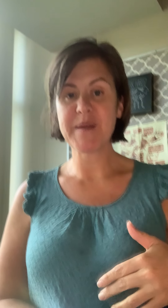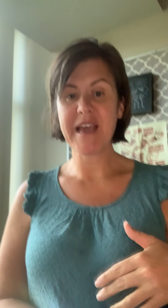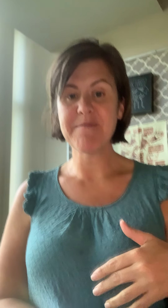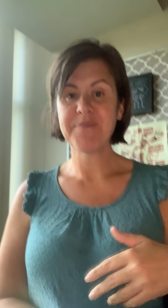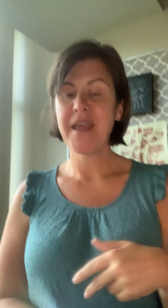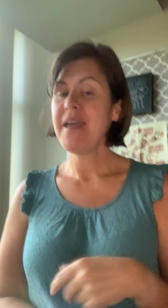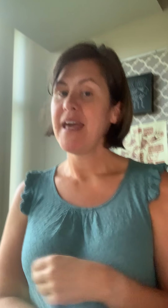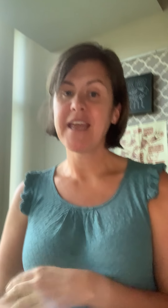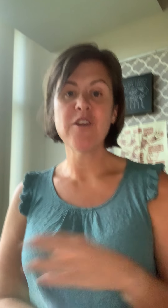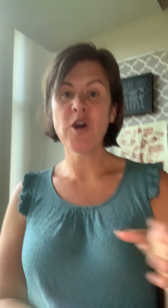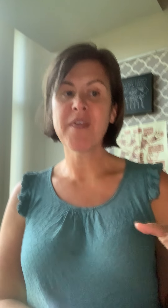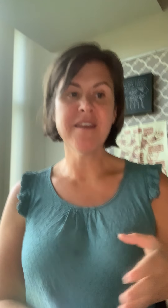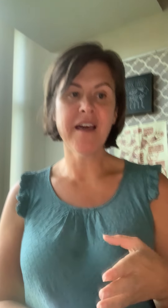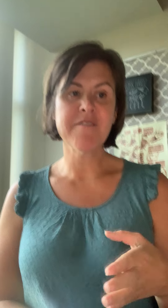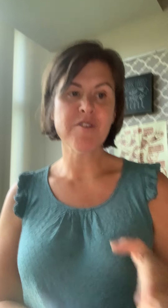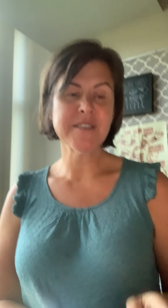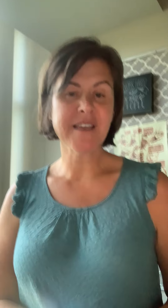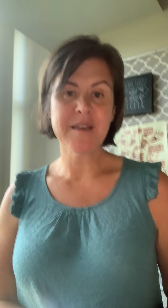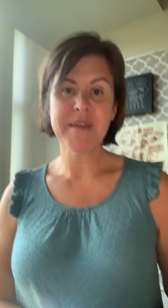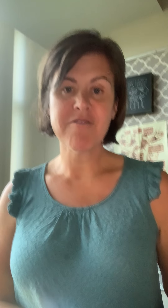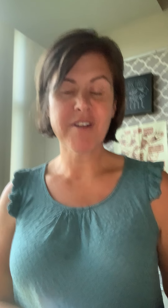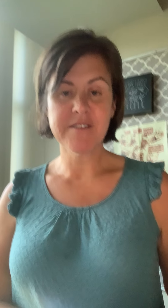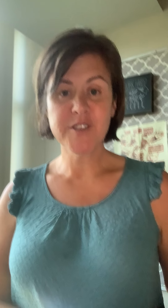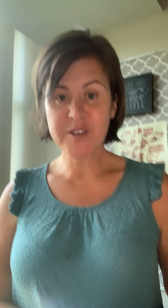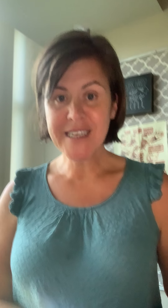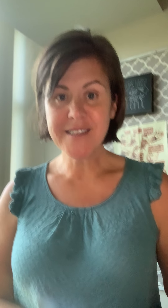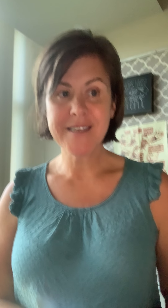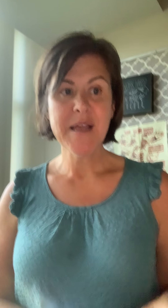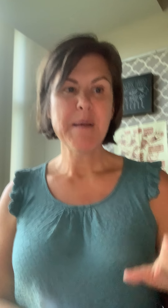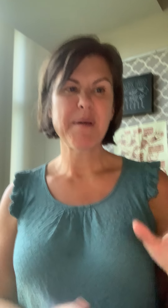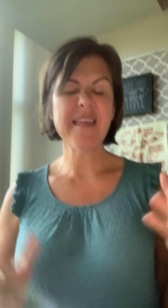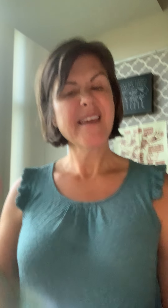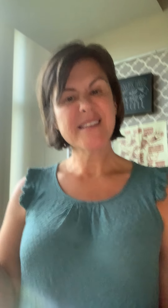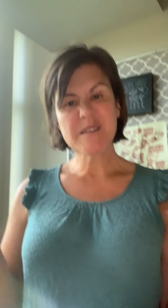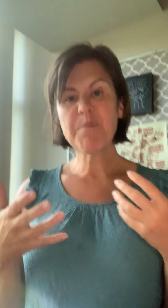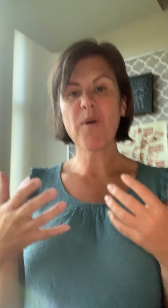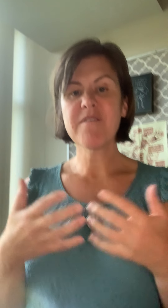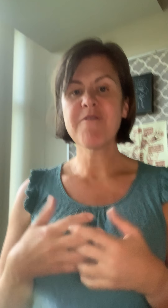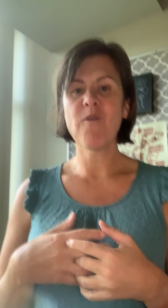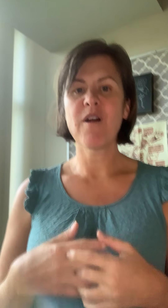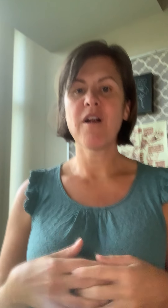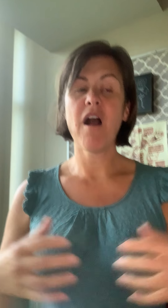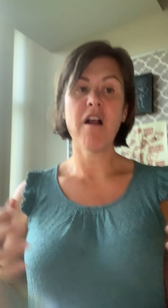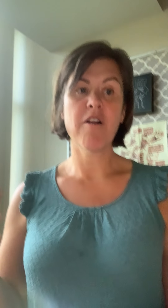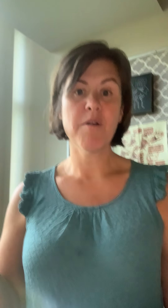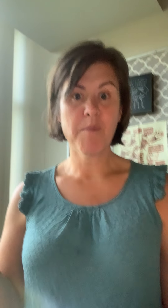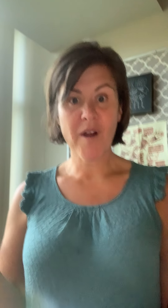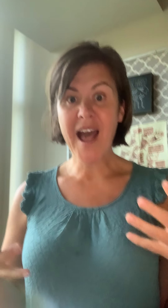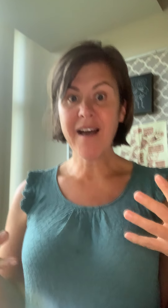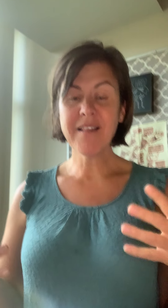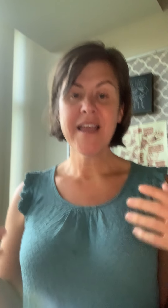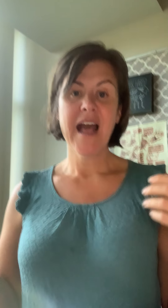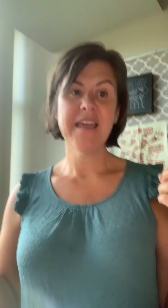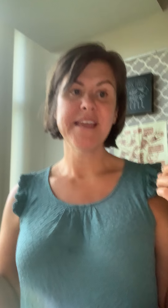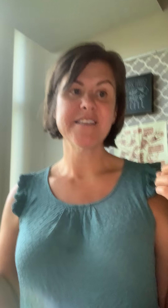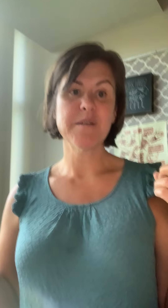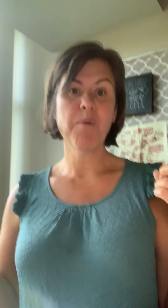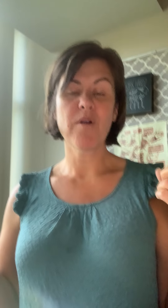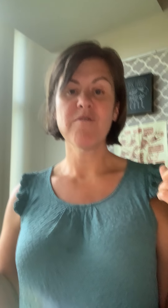p.m. And I know that not everyone's going to be in front of students, but I think it's important for our morale. I think it's important